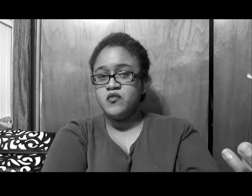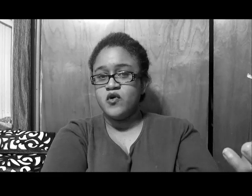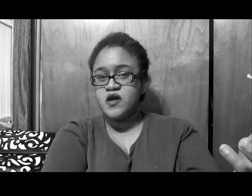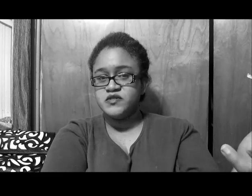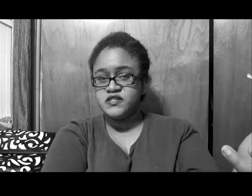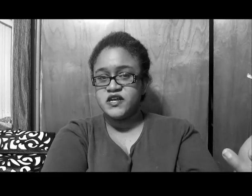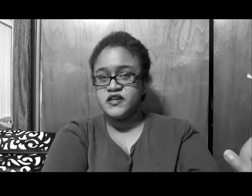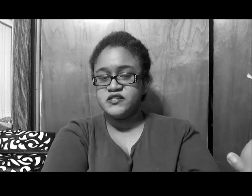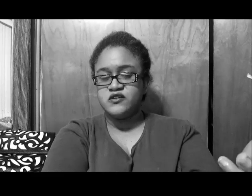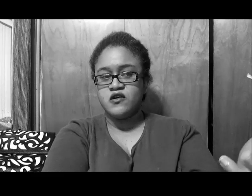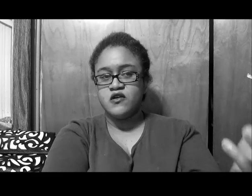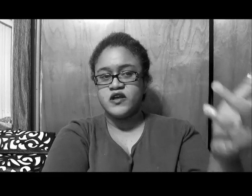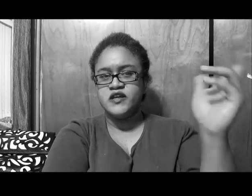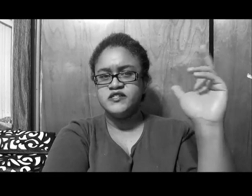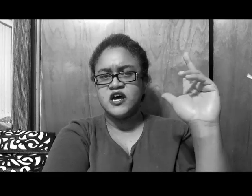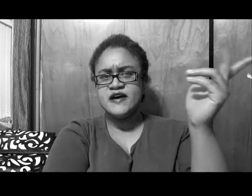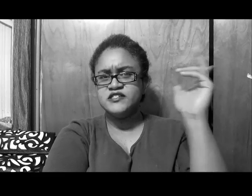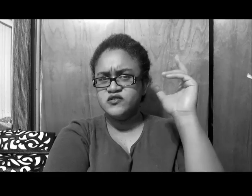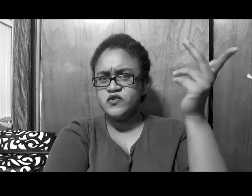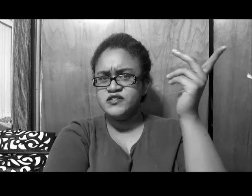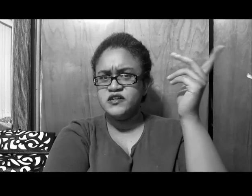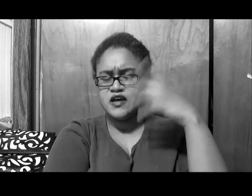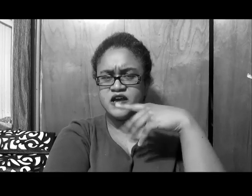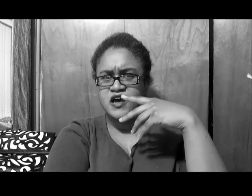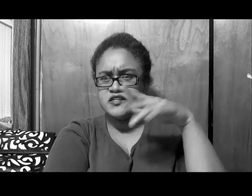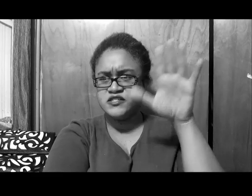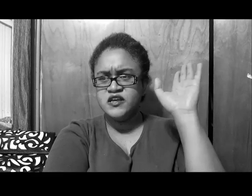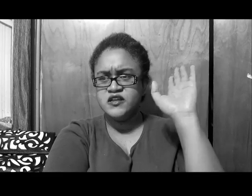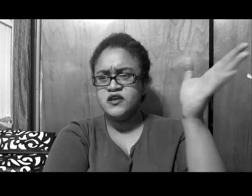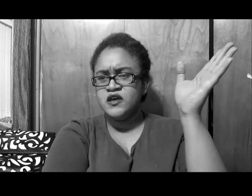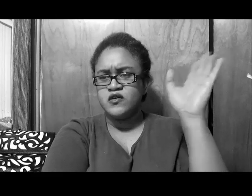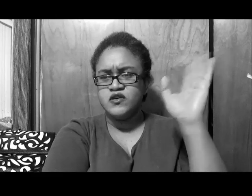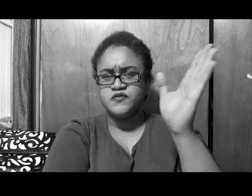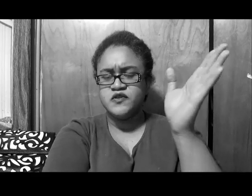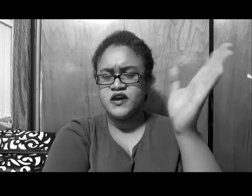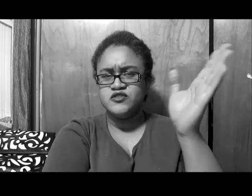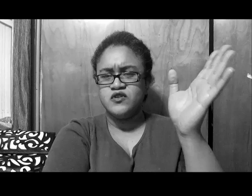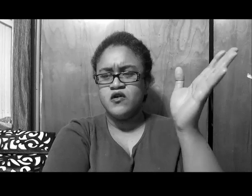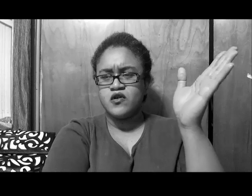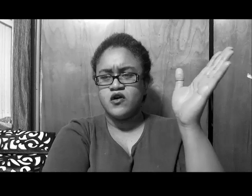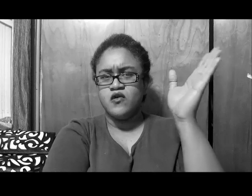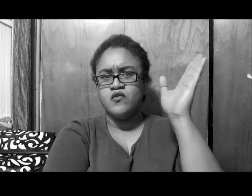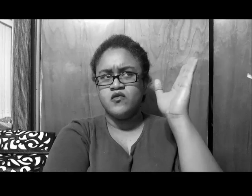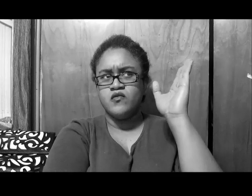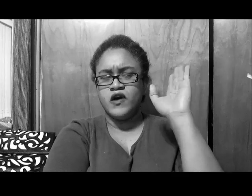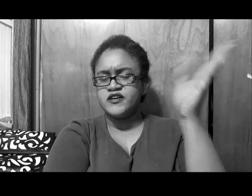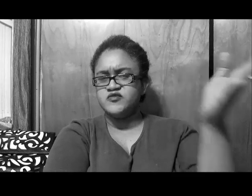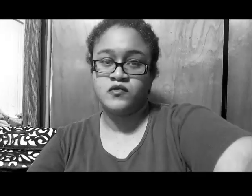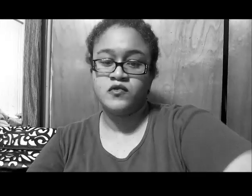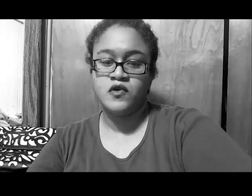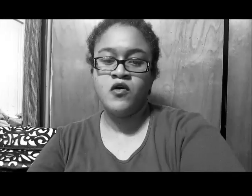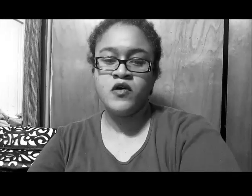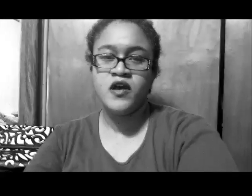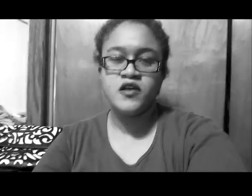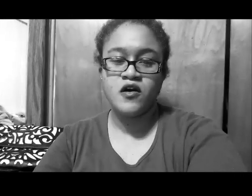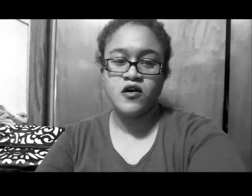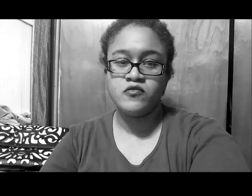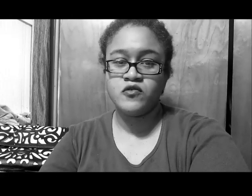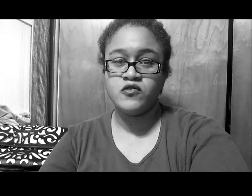anymore, ever since that incident occurred, and Todd said recently, like, I seen Christopher, not too long ago, okay, y'all, of course,